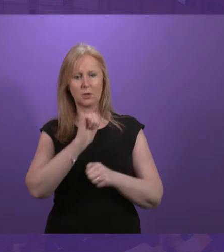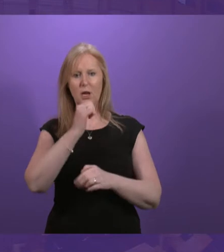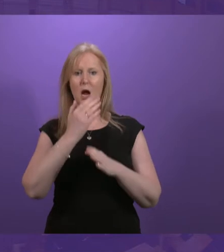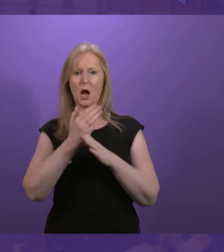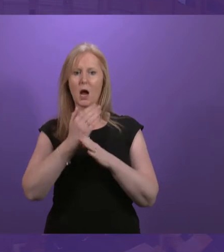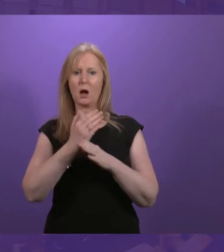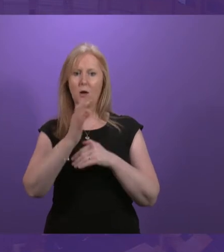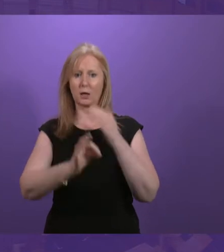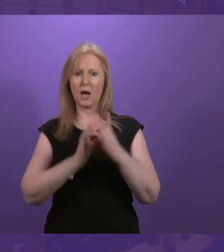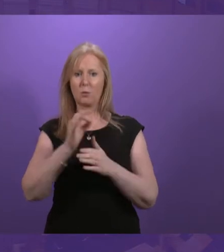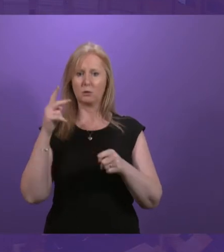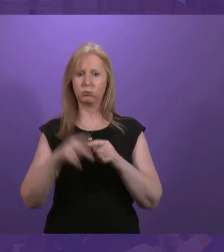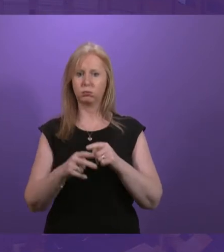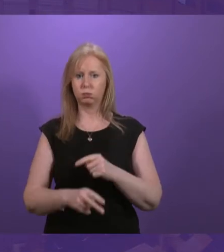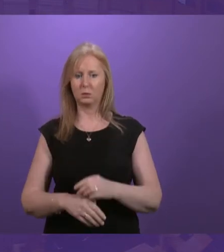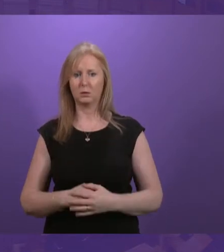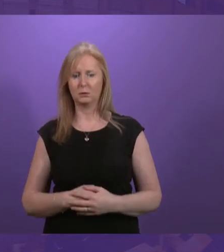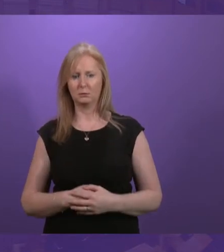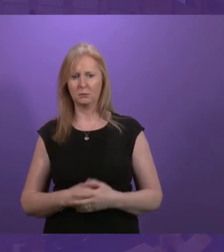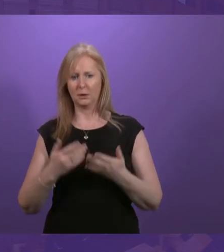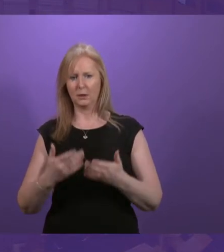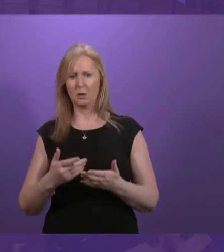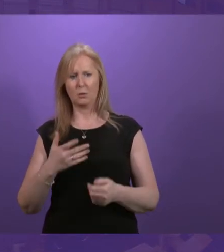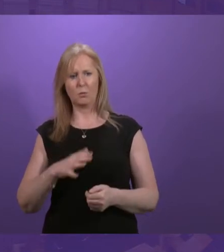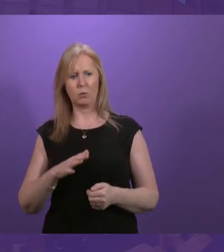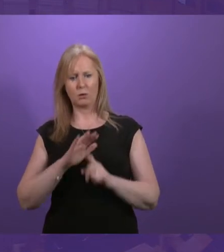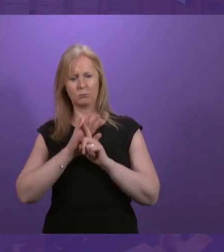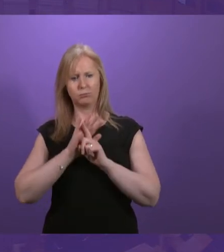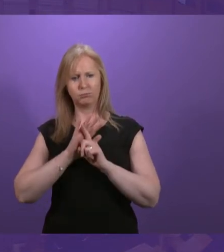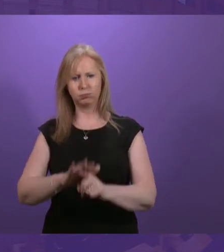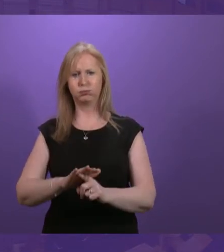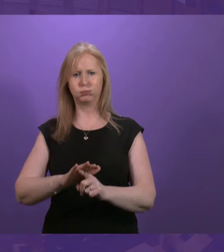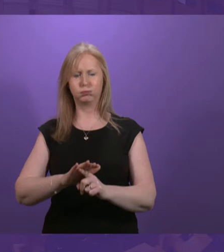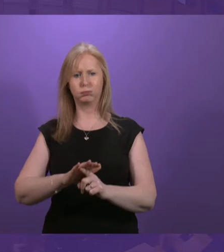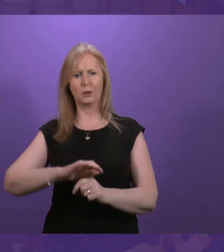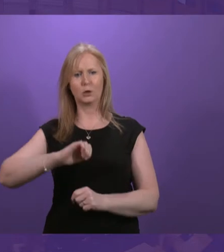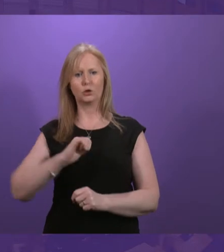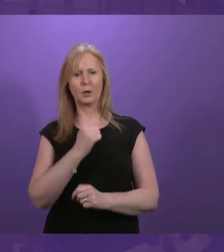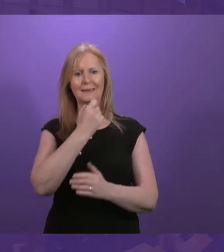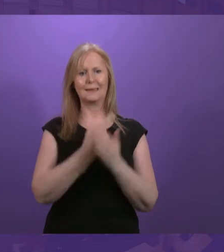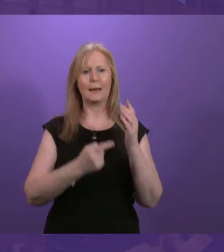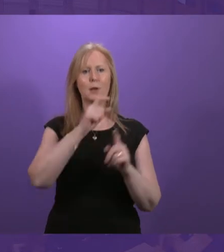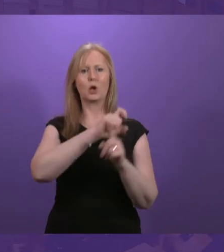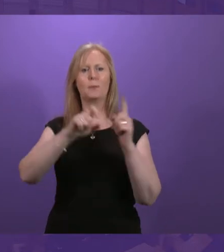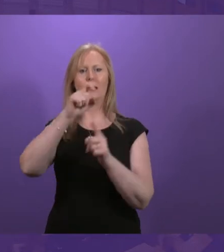today, the Cabinet Secretary wants to force those same choices on Scotland's disabled communities.